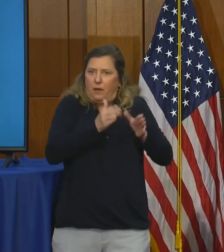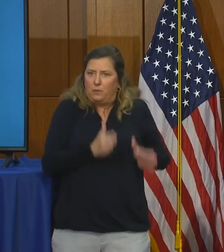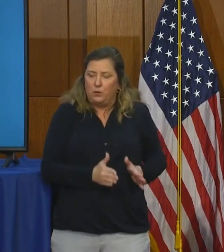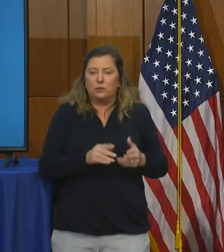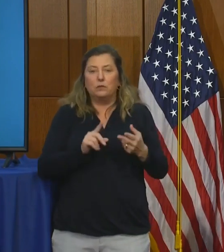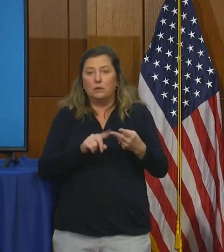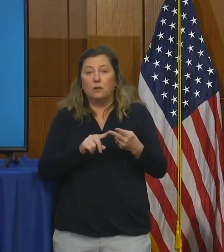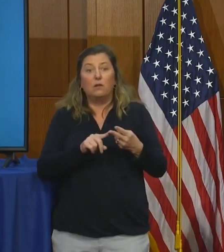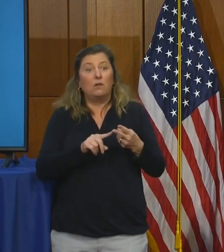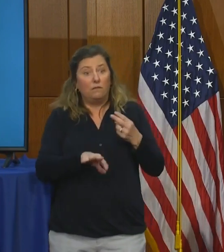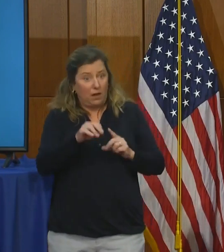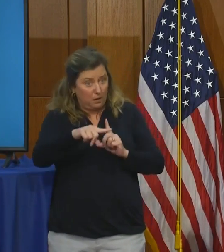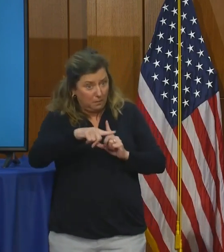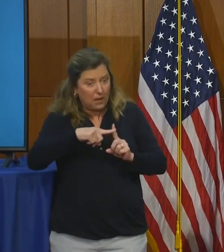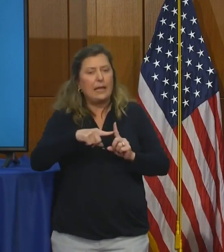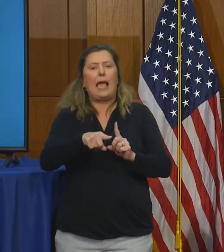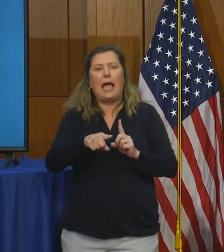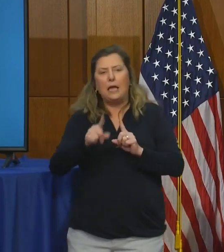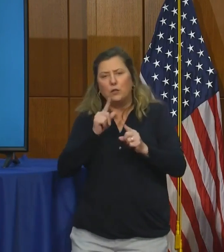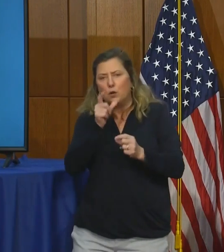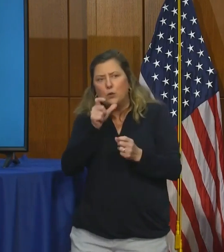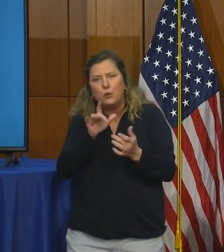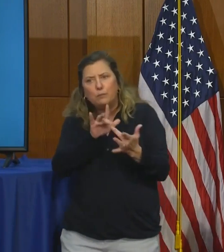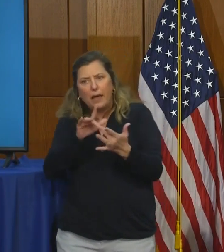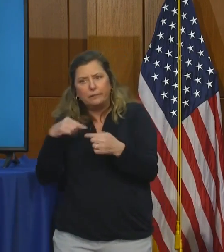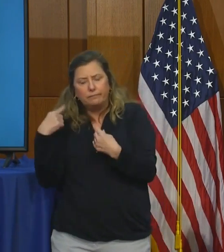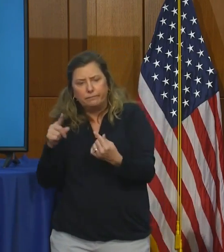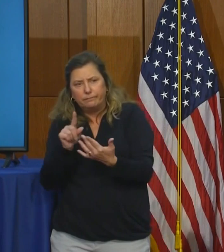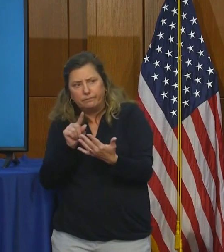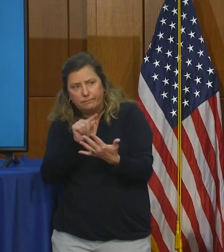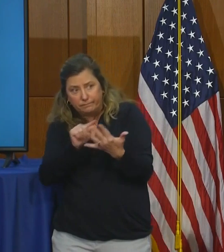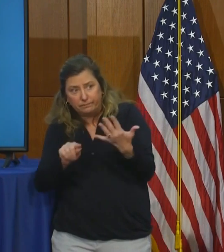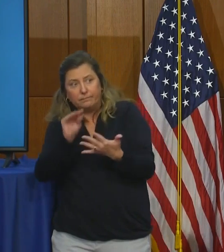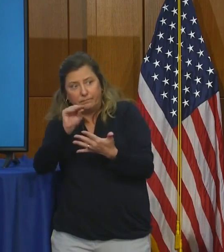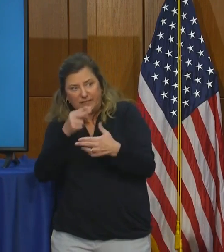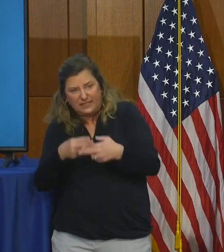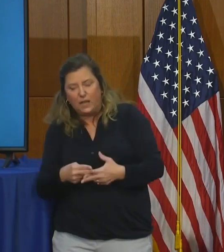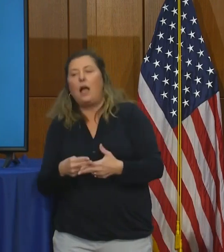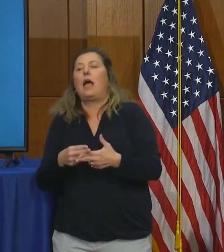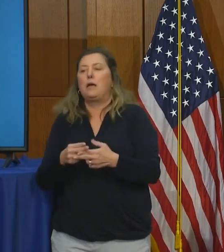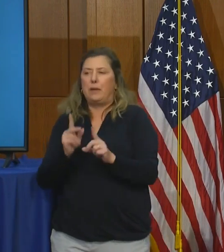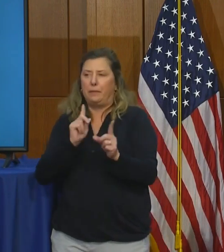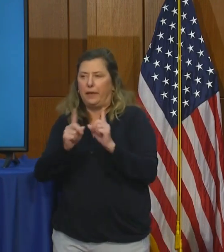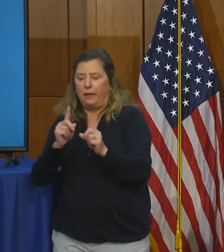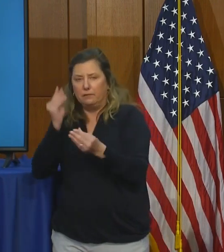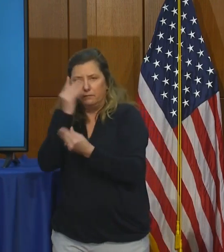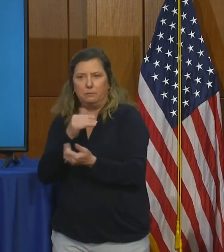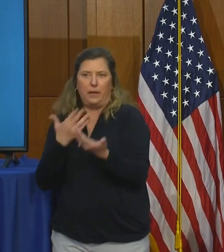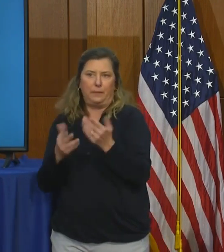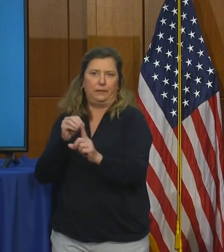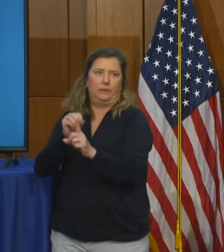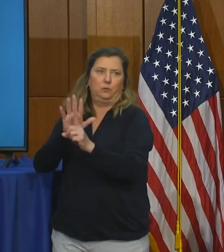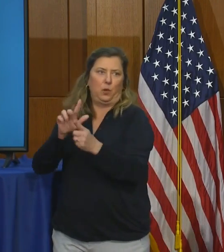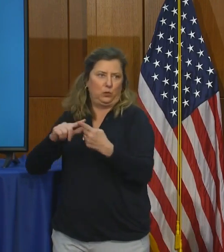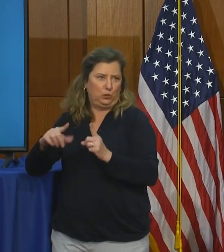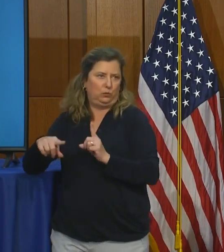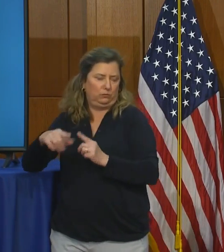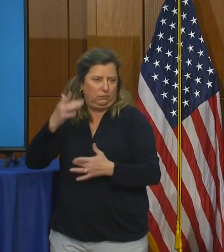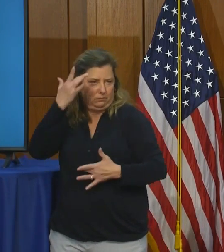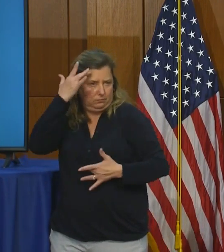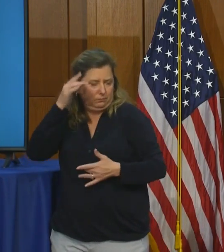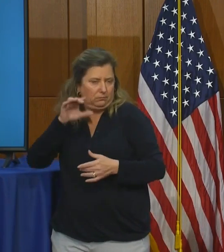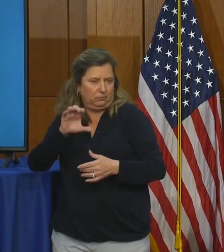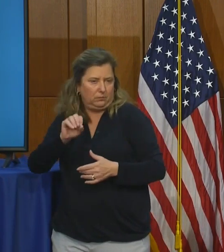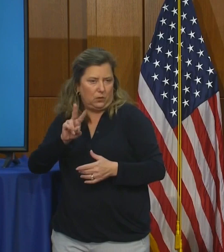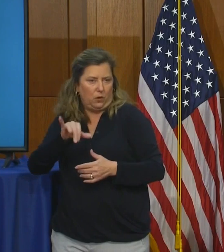contacting the folks who have come into contact with that case and possibly have been exposed to the disease. As the